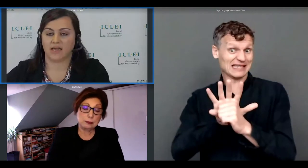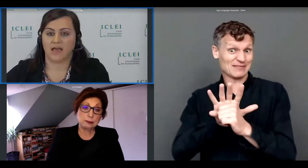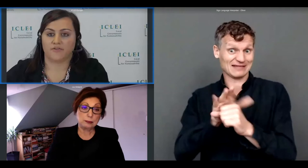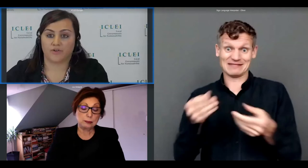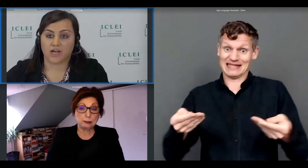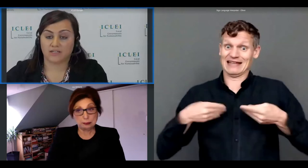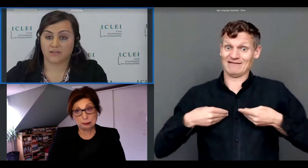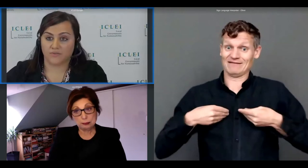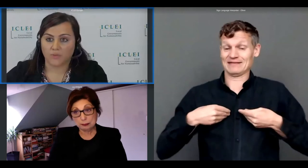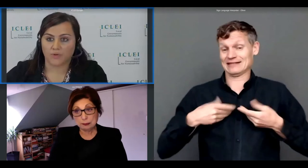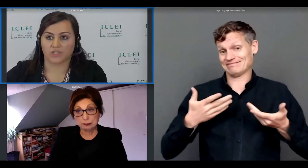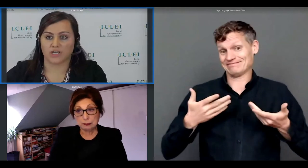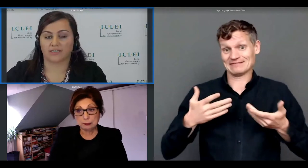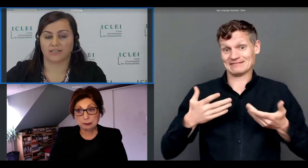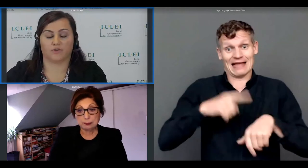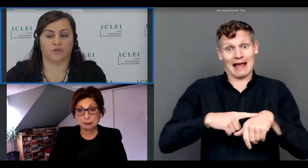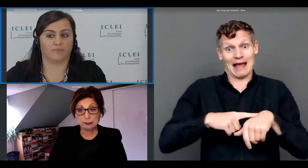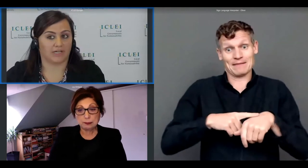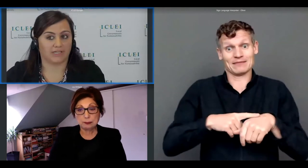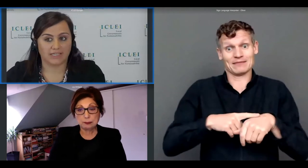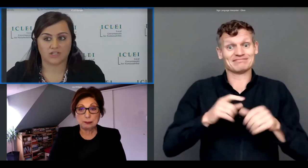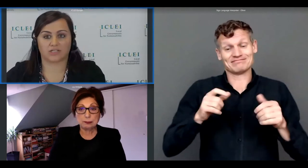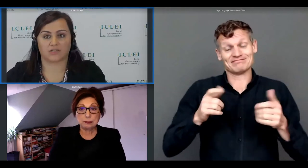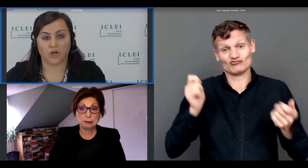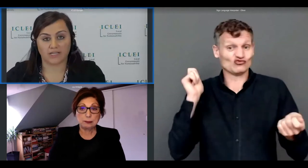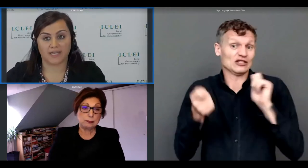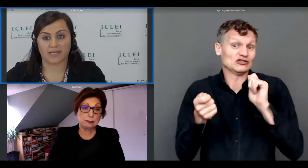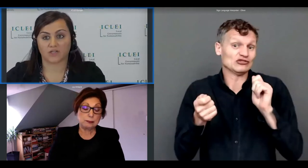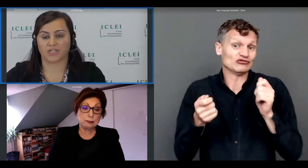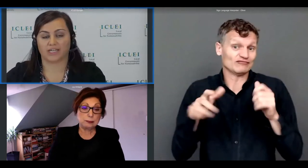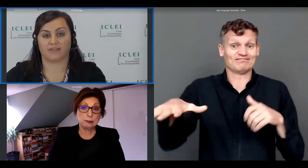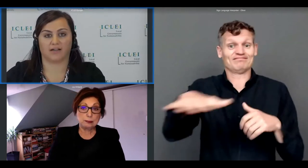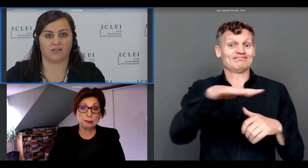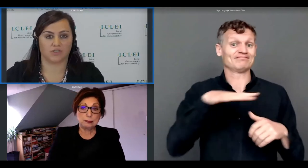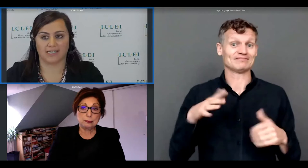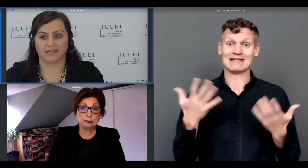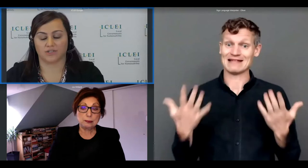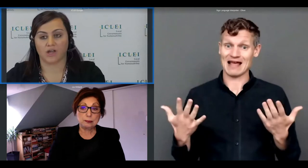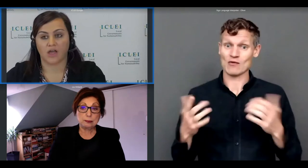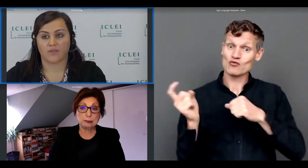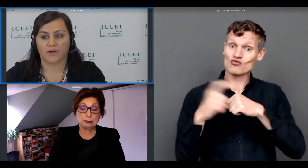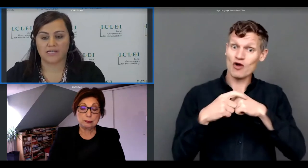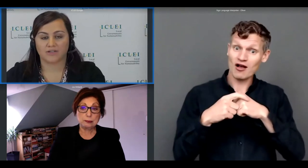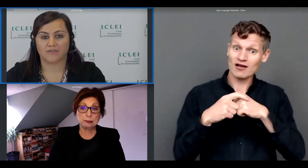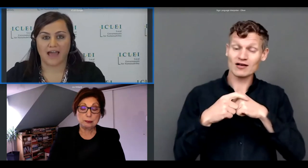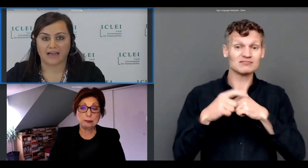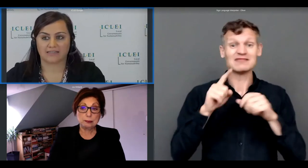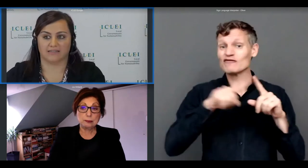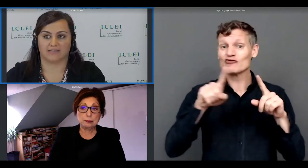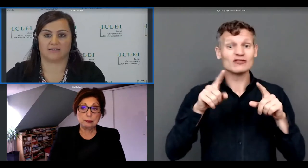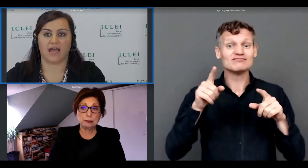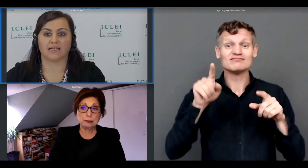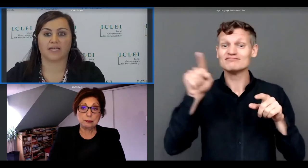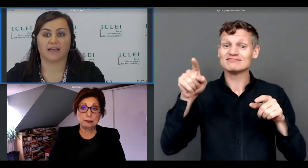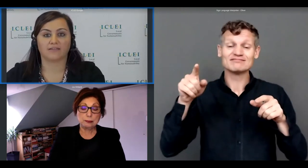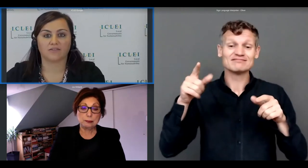for us in the rock project and for practitioners and policy makers working in the cultural sector the question of access